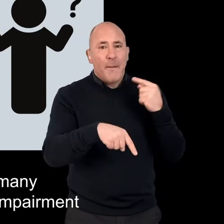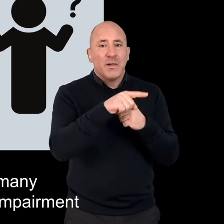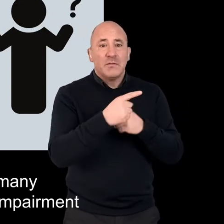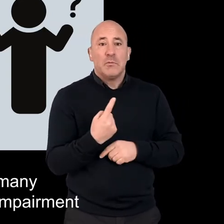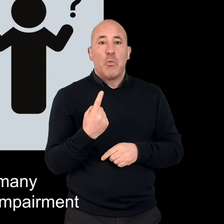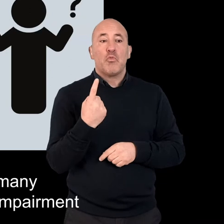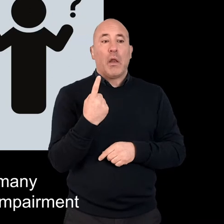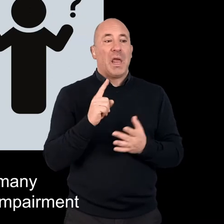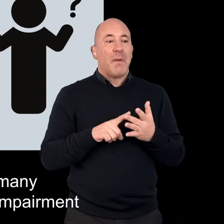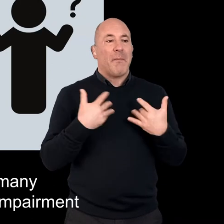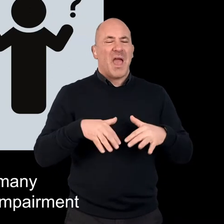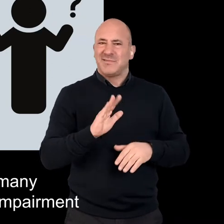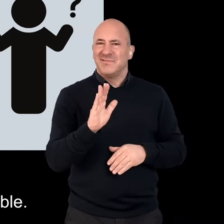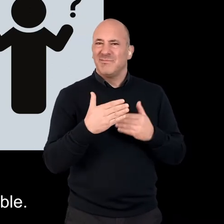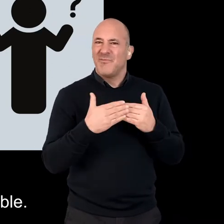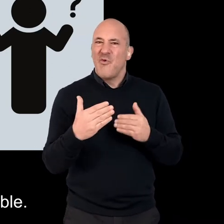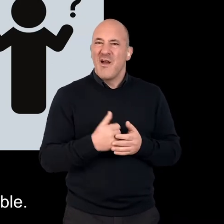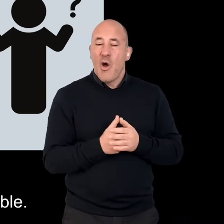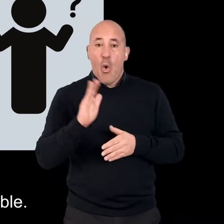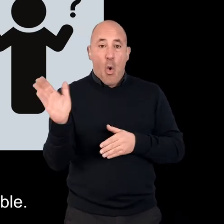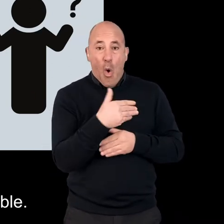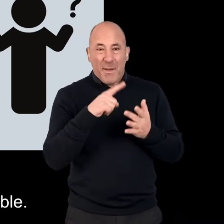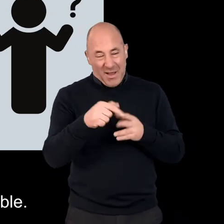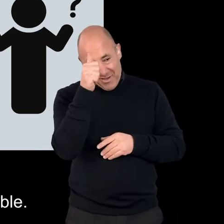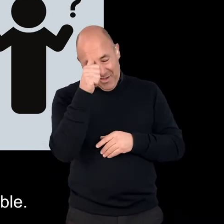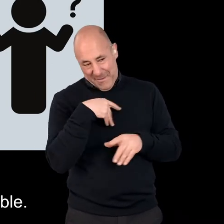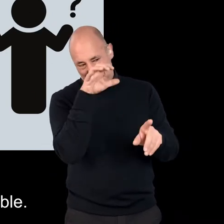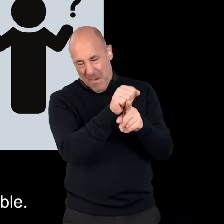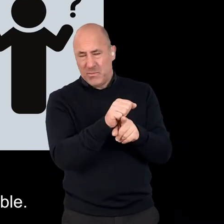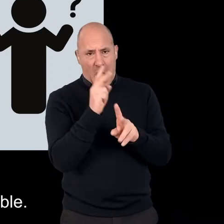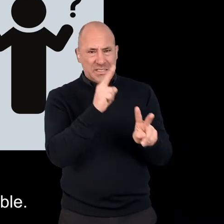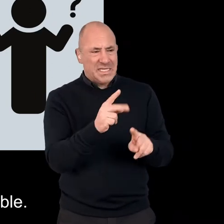many disabled people have more than one impairment, and not all impairments are visible.